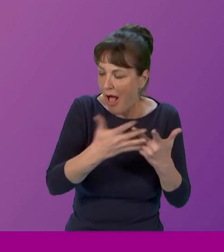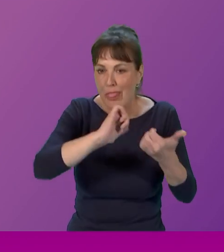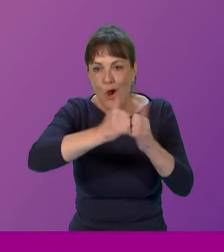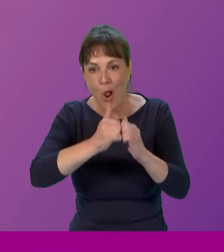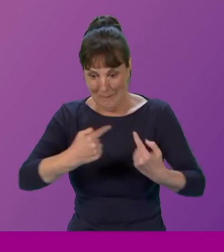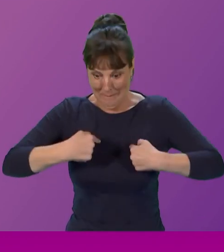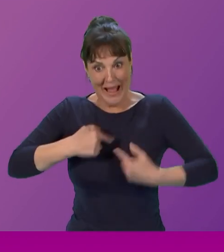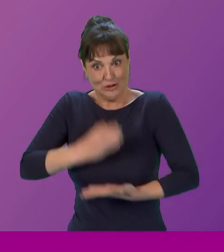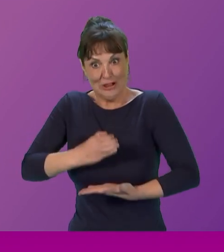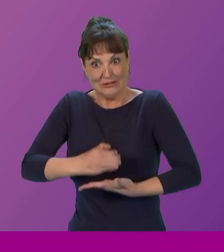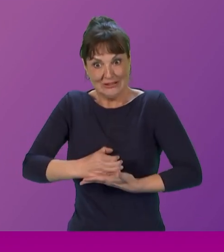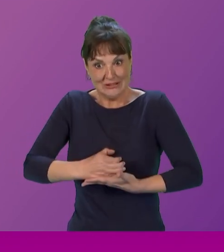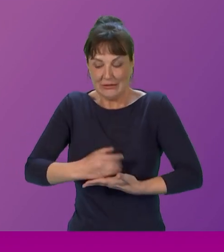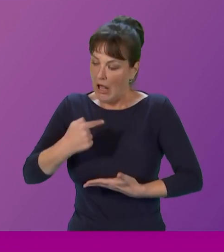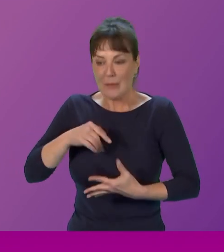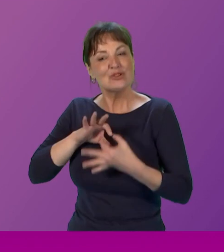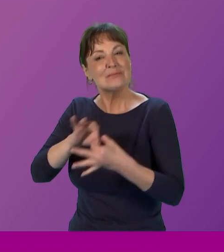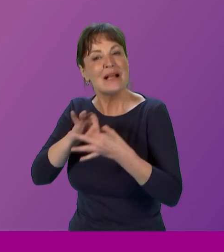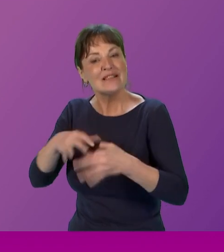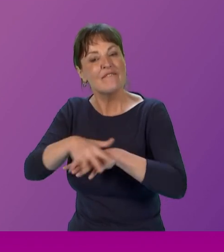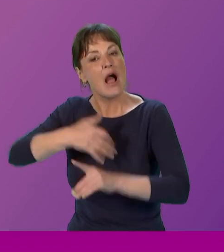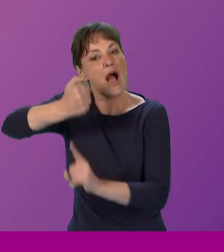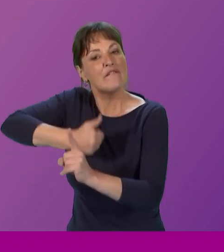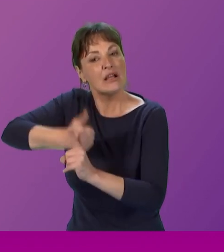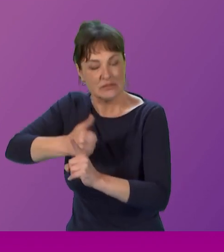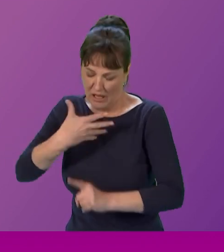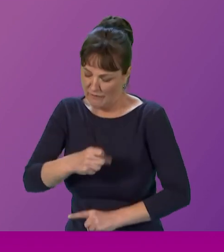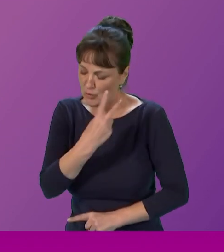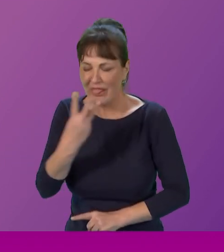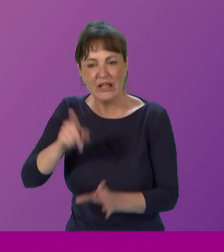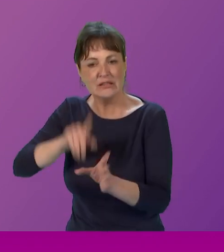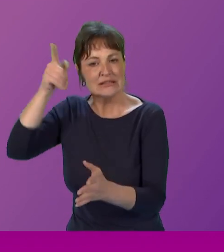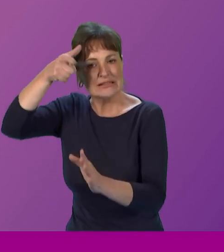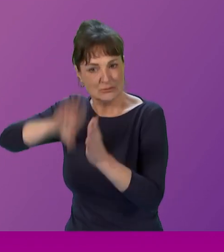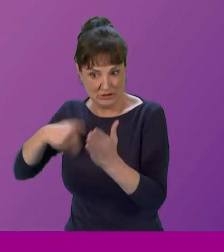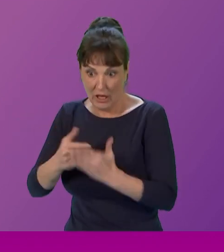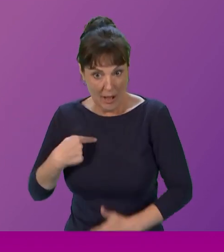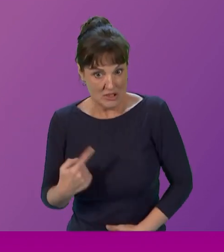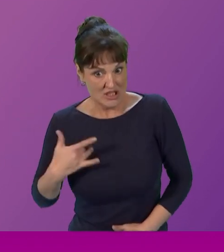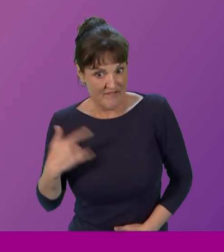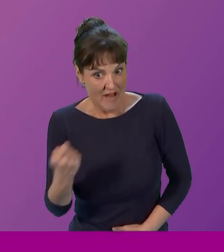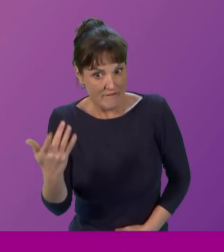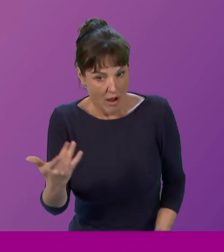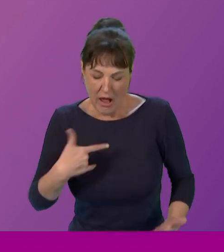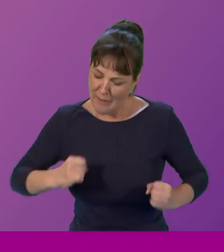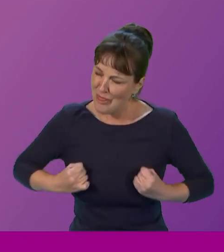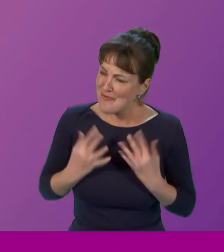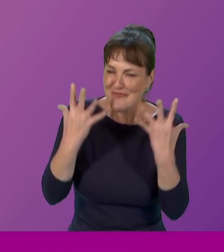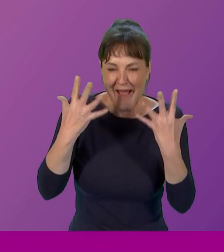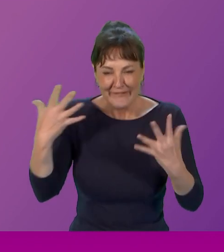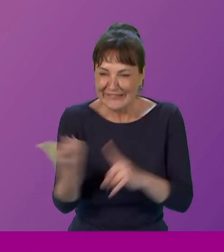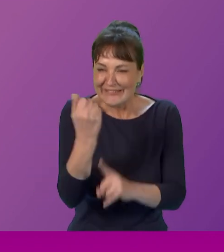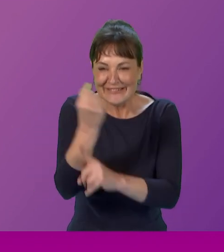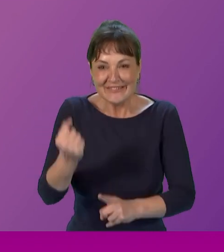domestic violence advocate. I've got 23 years experience. I survived and I'm thriving, but there are more women who are unable to thrive.